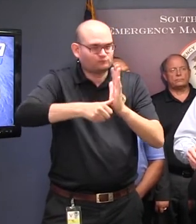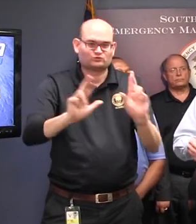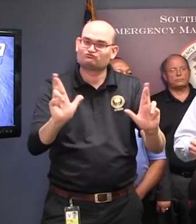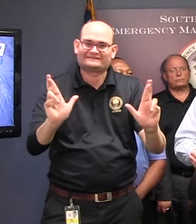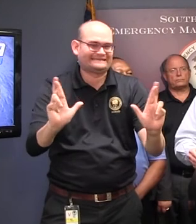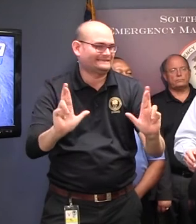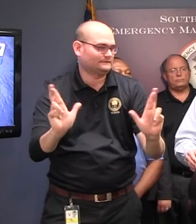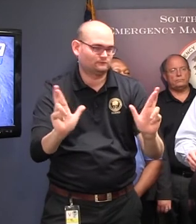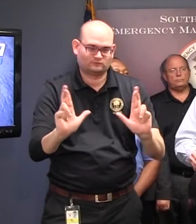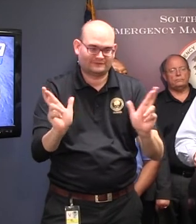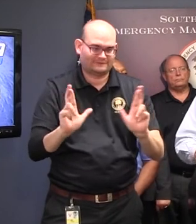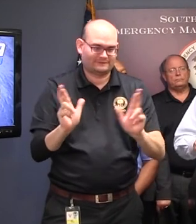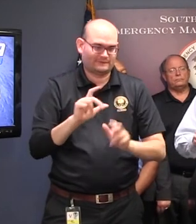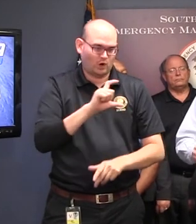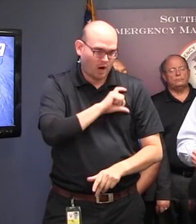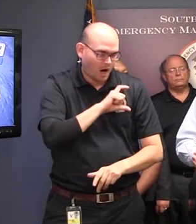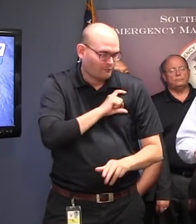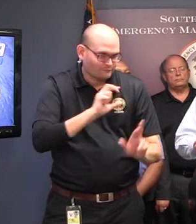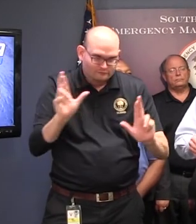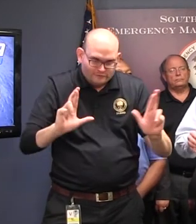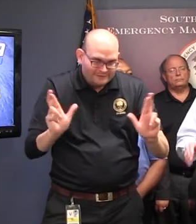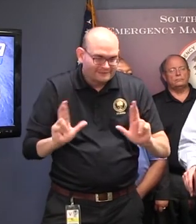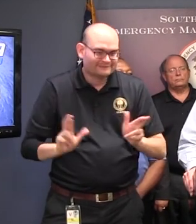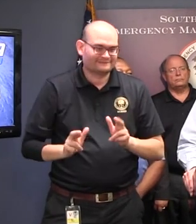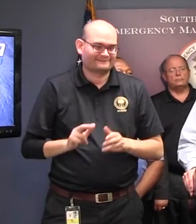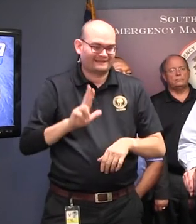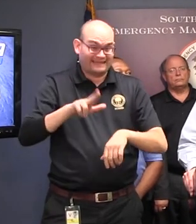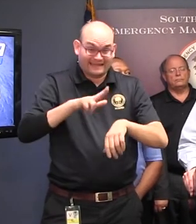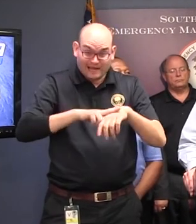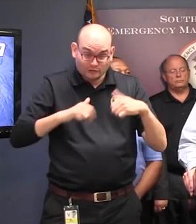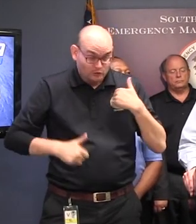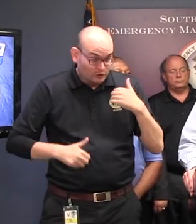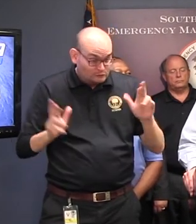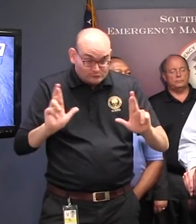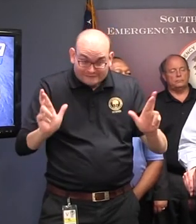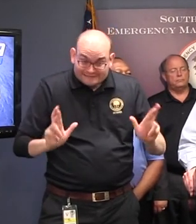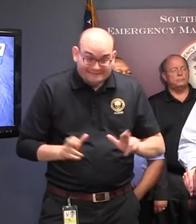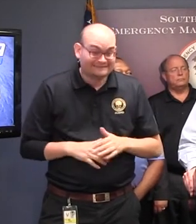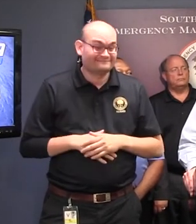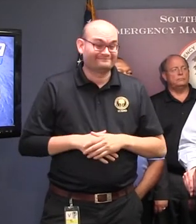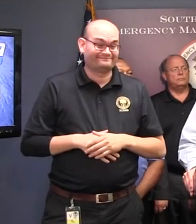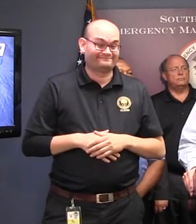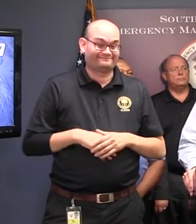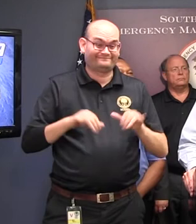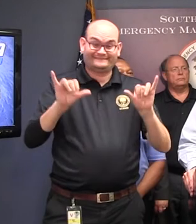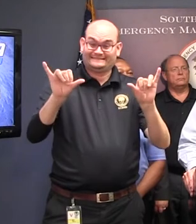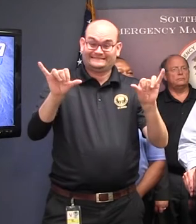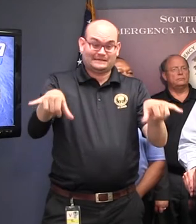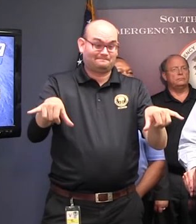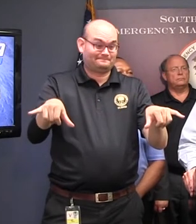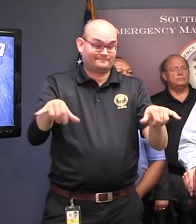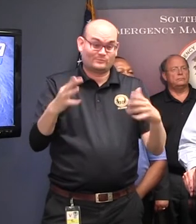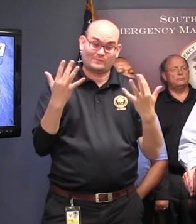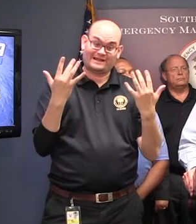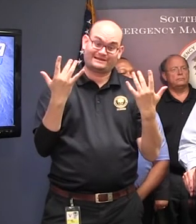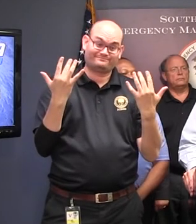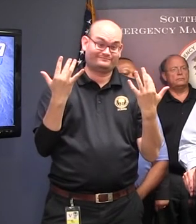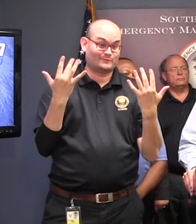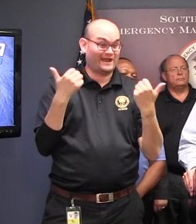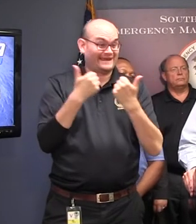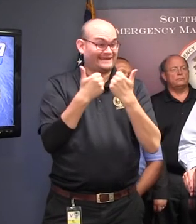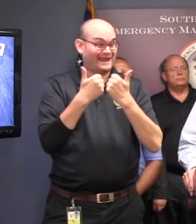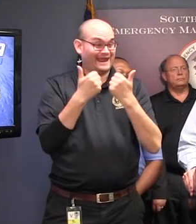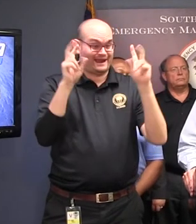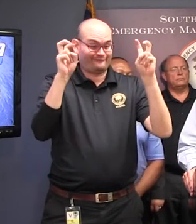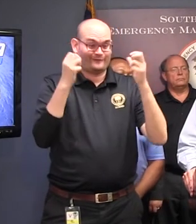enforcement, the emergency people, the National Guard. Everyone is still in place. haven't budged. Depending on how far